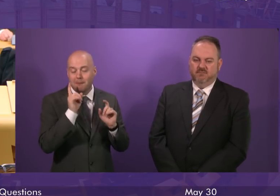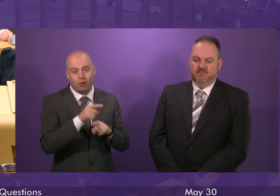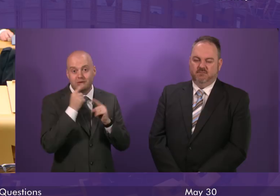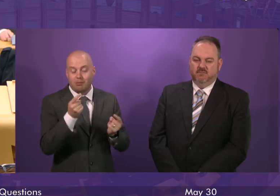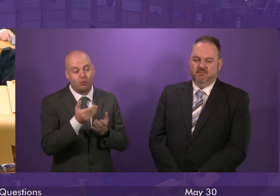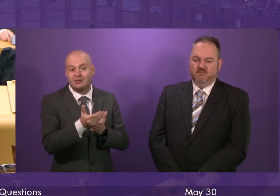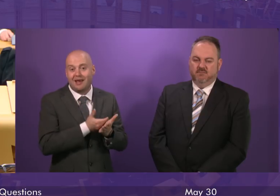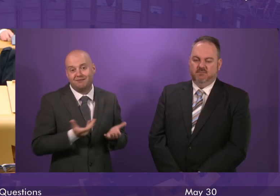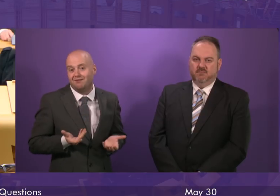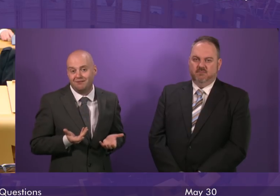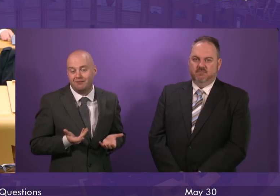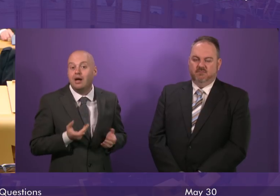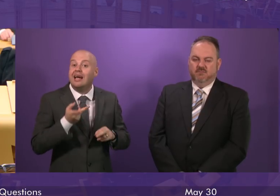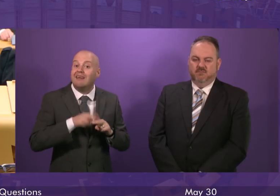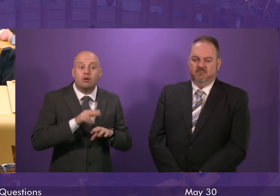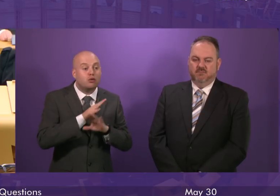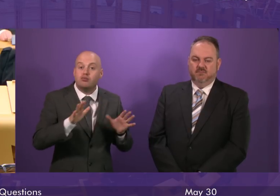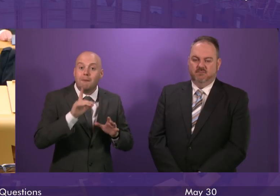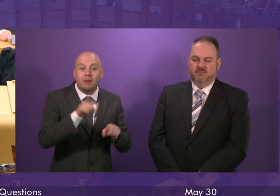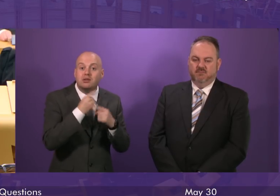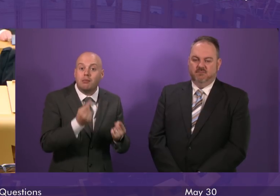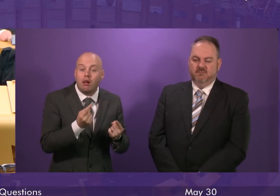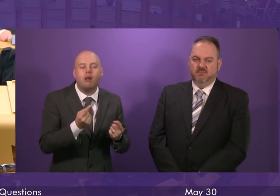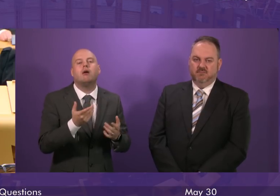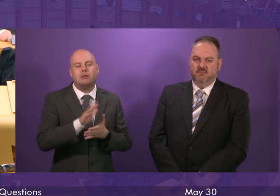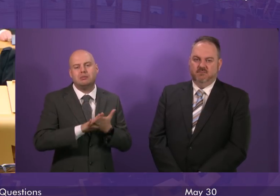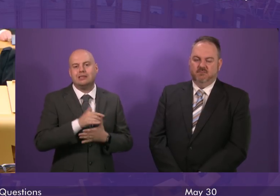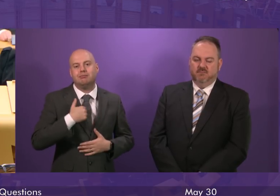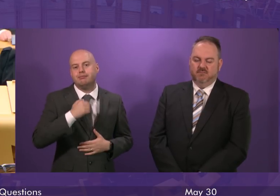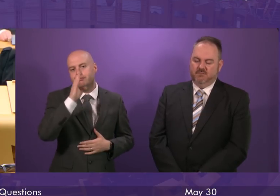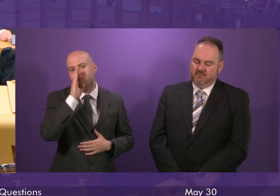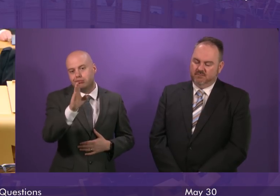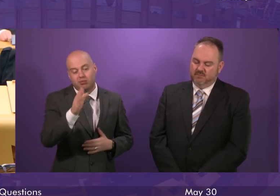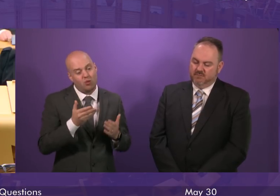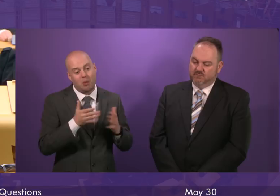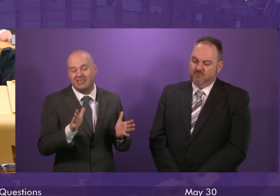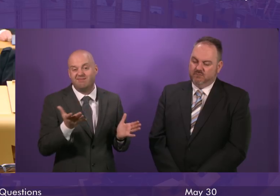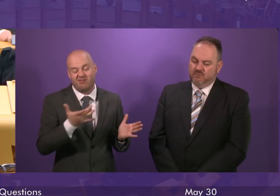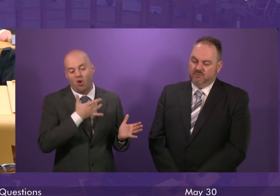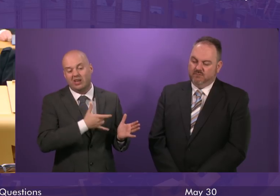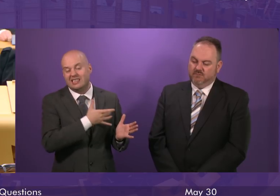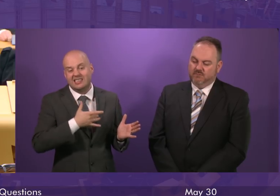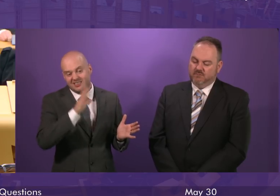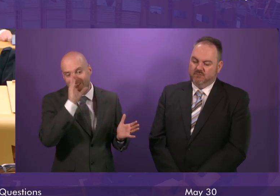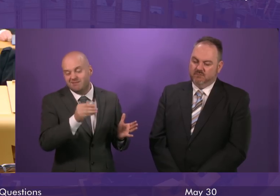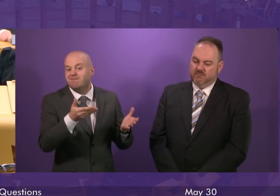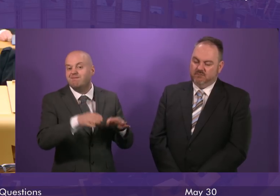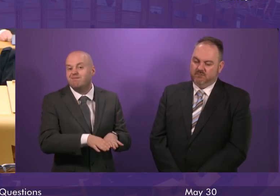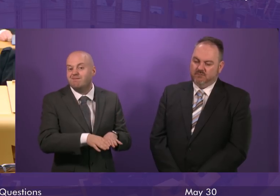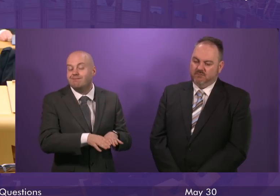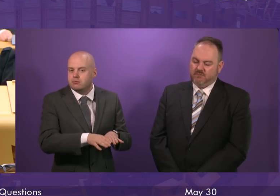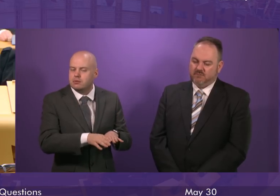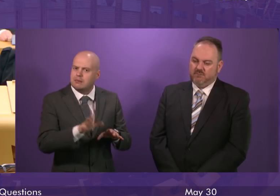And where it is not possible to do that, we will be frank and open and honest with workers. But this government is proud of its record